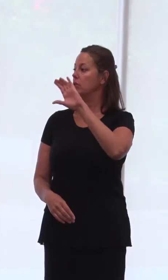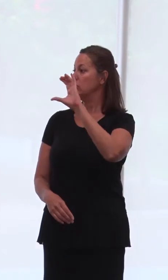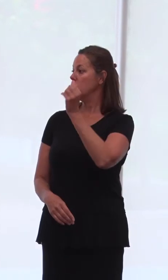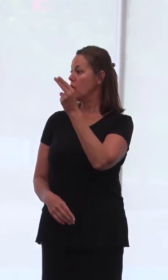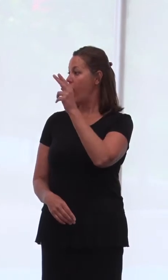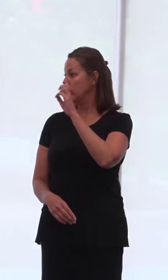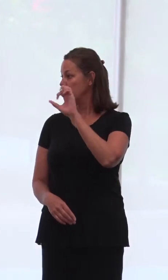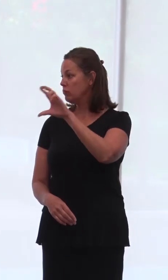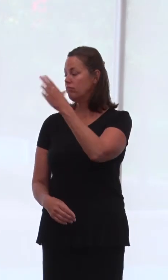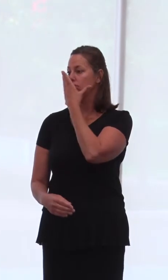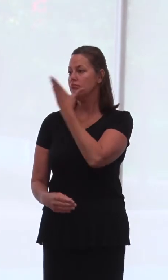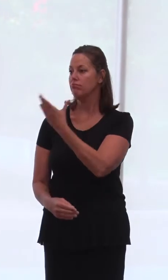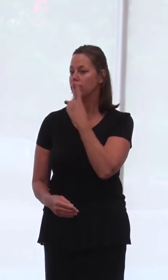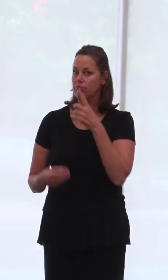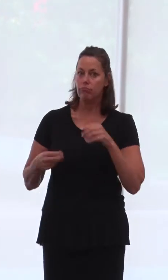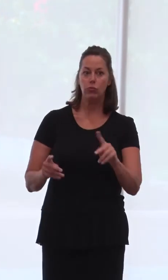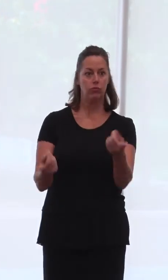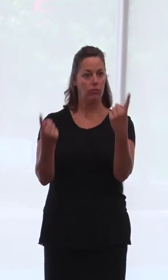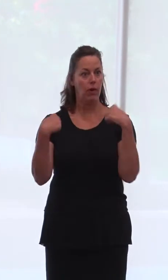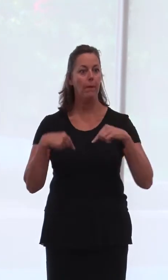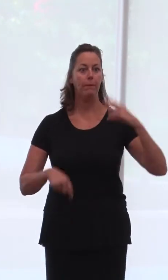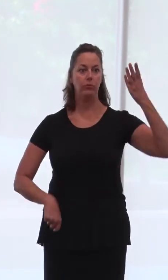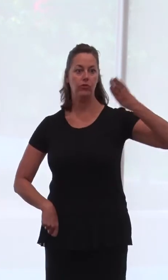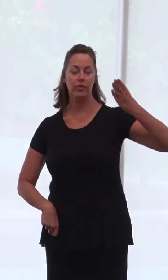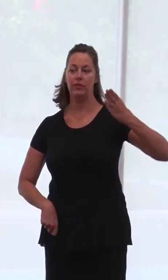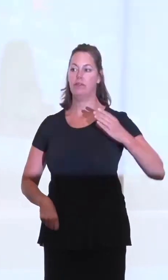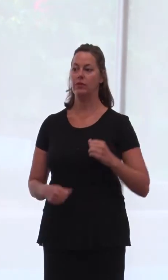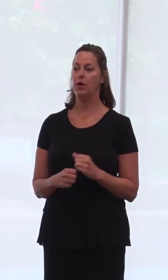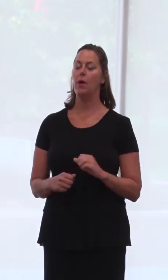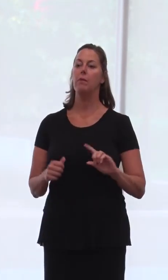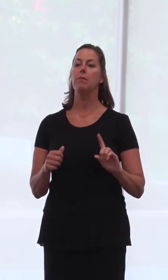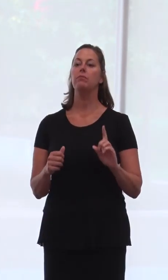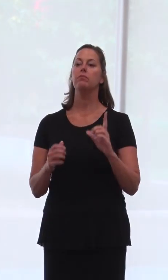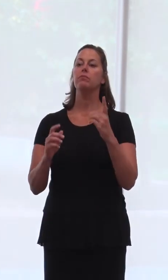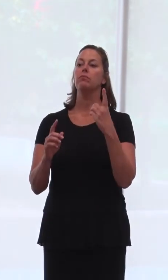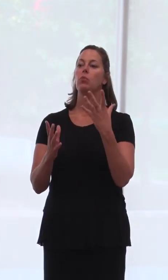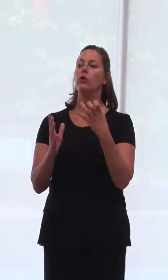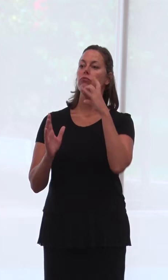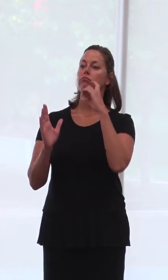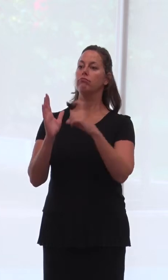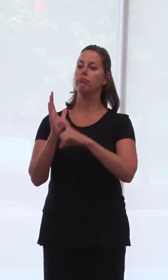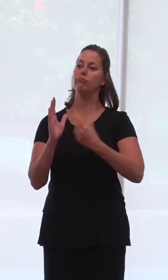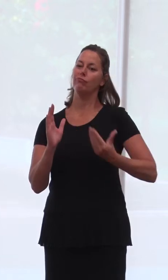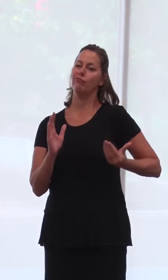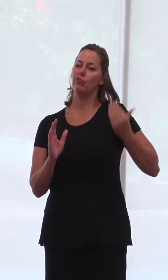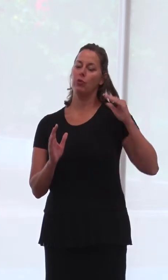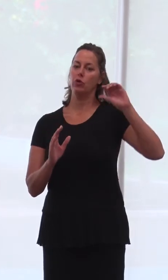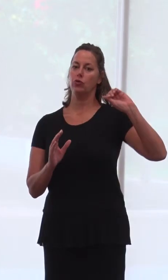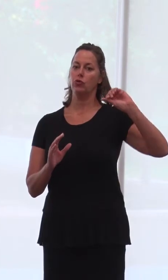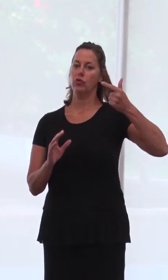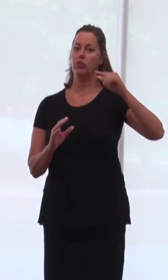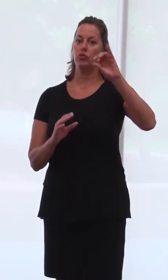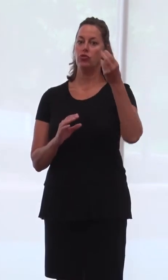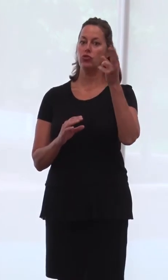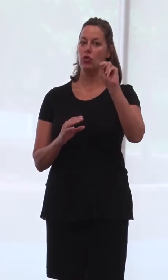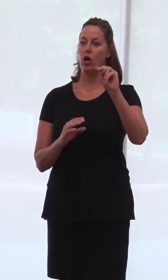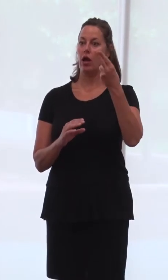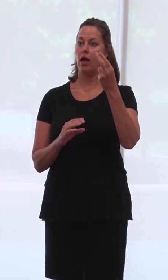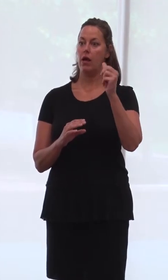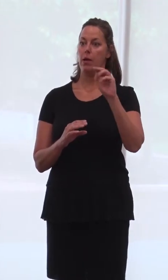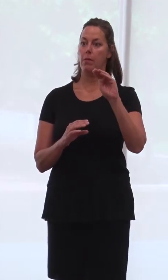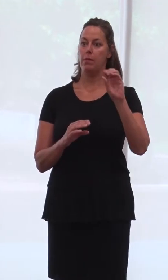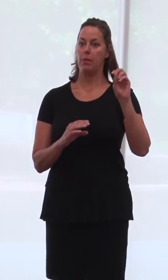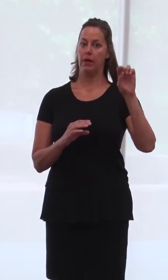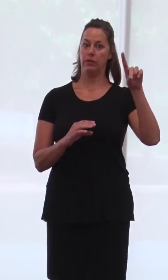thank you for allowing us to speak here. And I'd also like to recognize former Attorney General John Hoffman, who's here as well. One of the challenges we